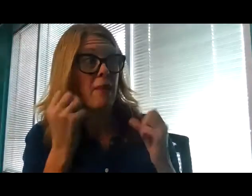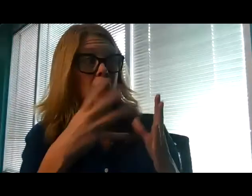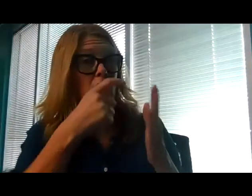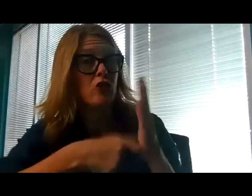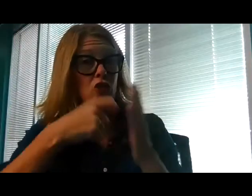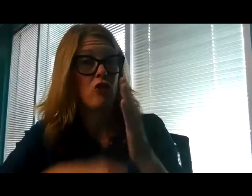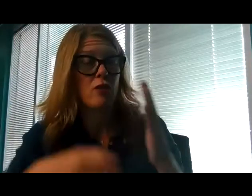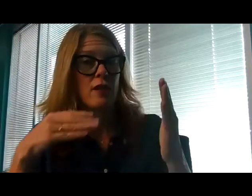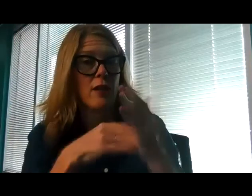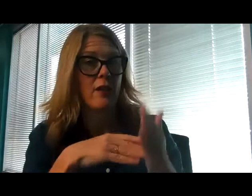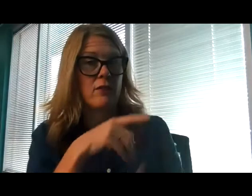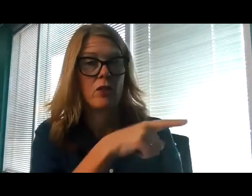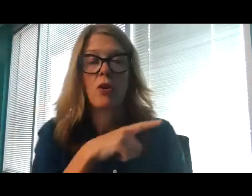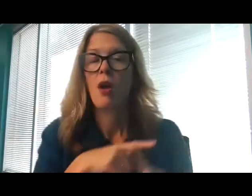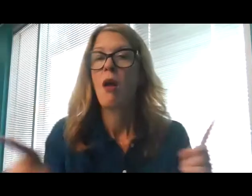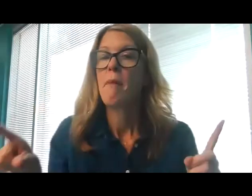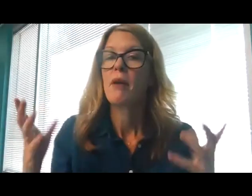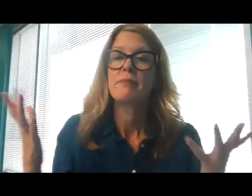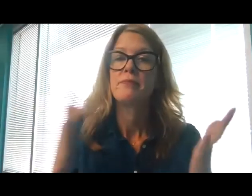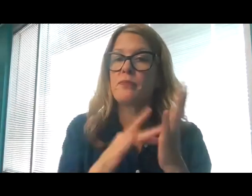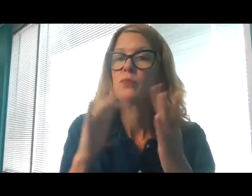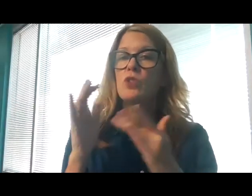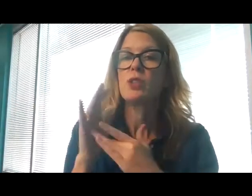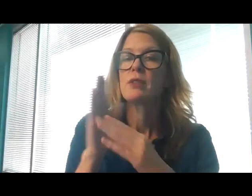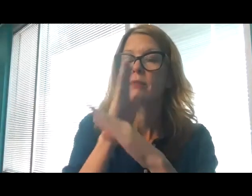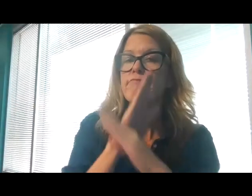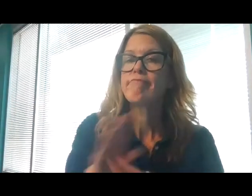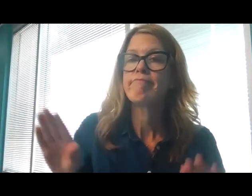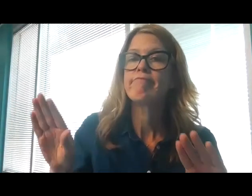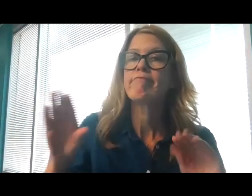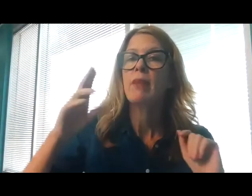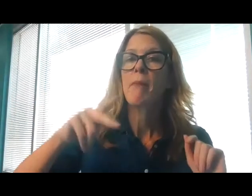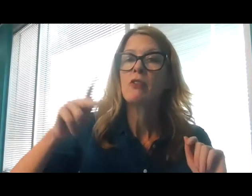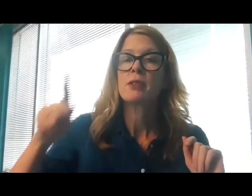But Jesus made no further reply, so that Pilate was amazed.